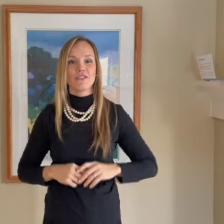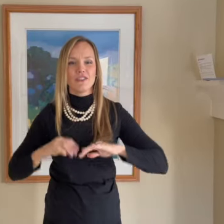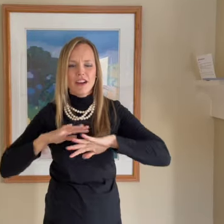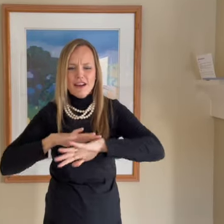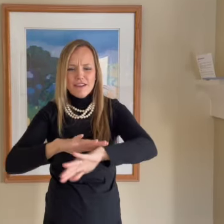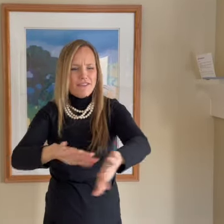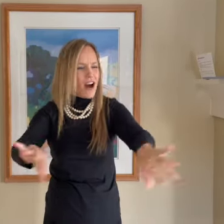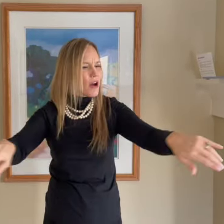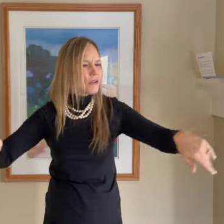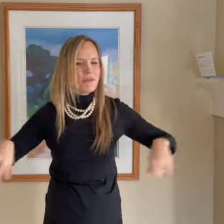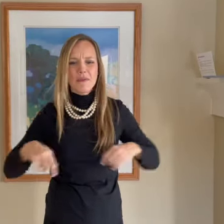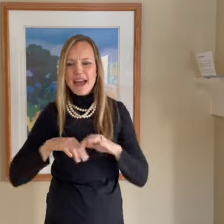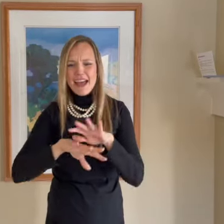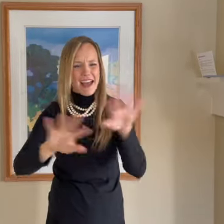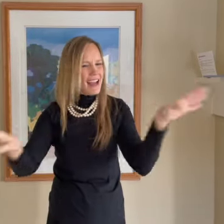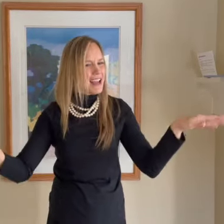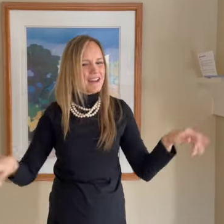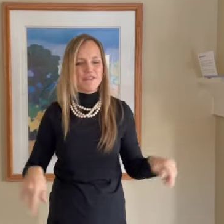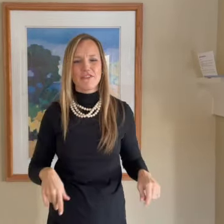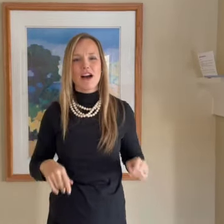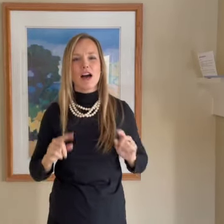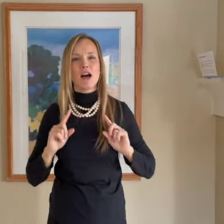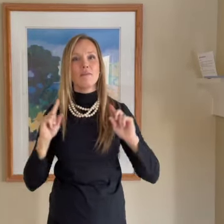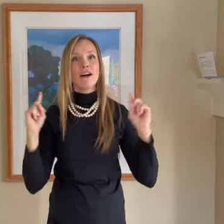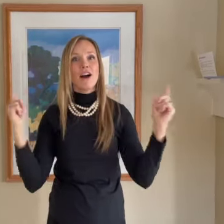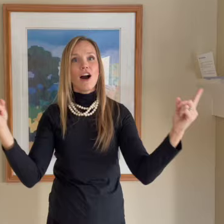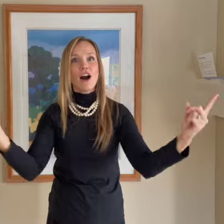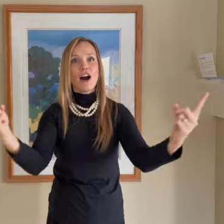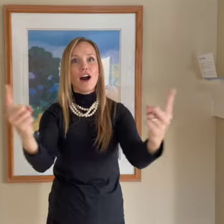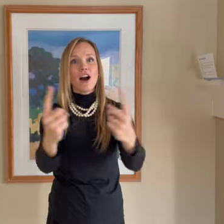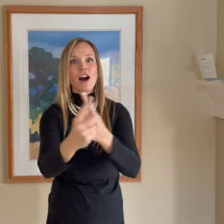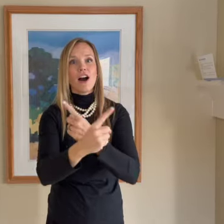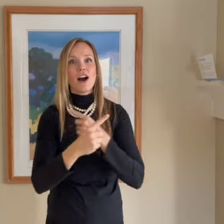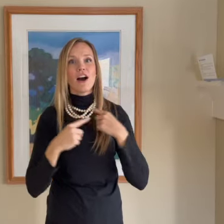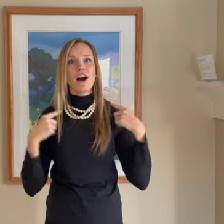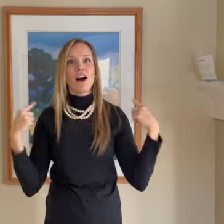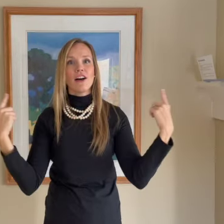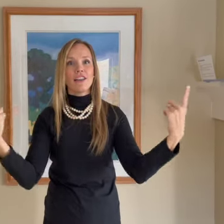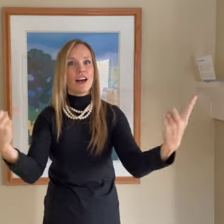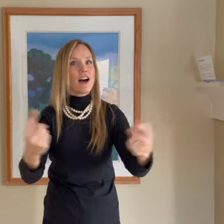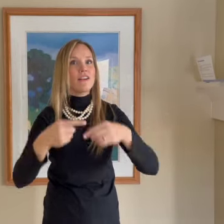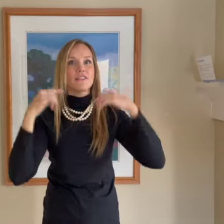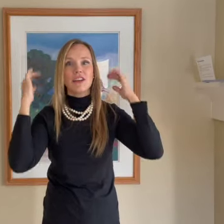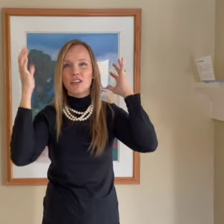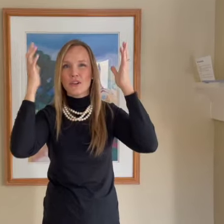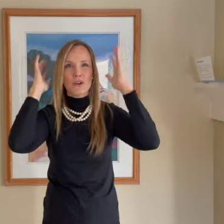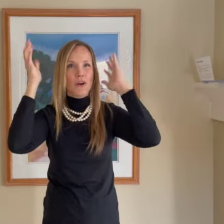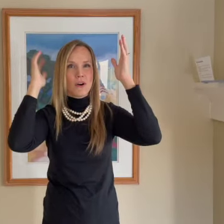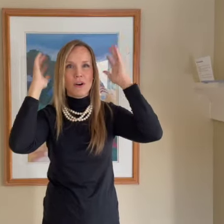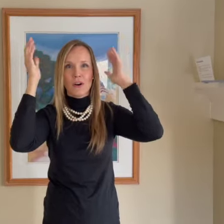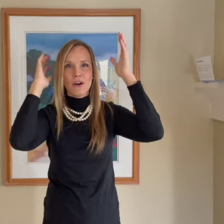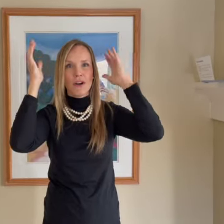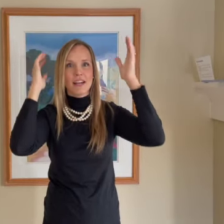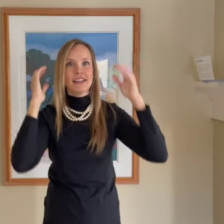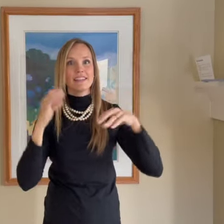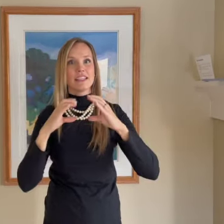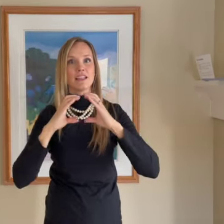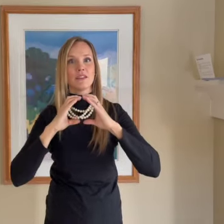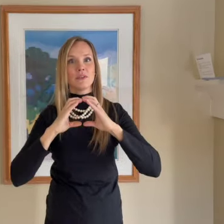Far away from all of the noise in the